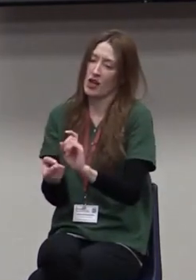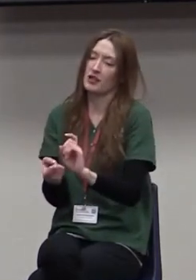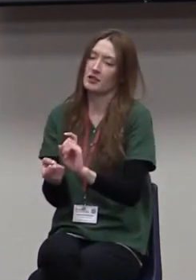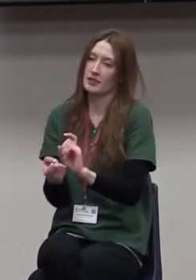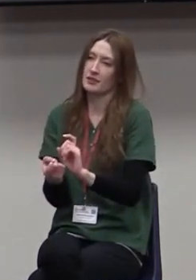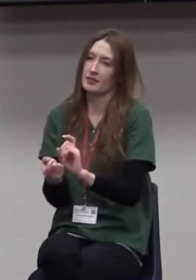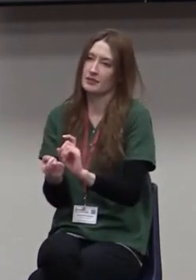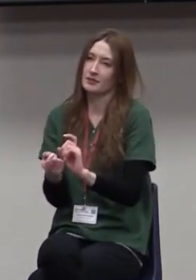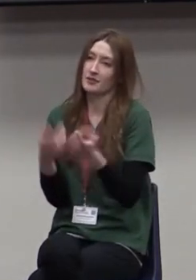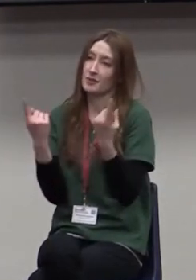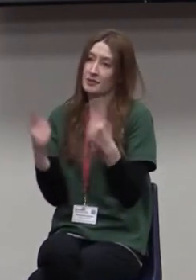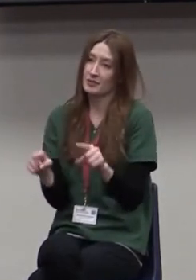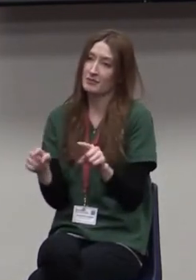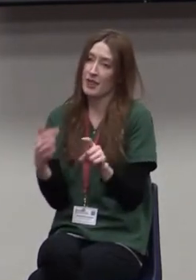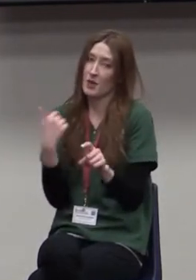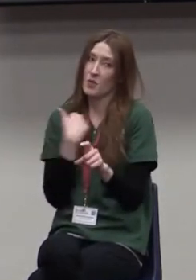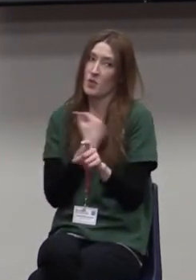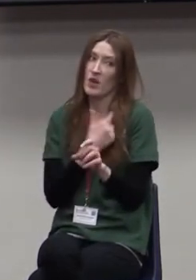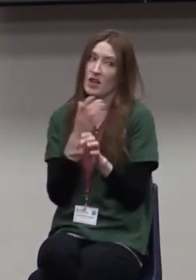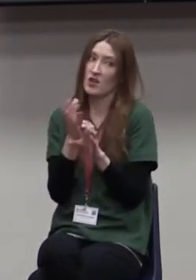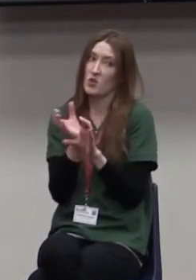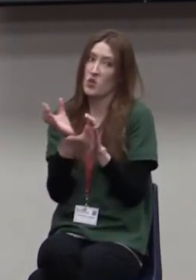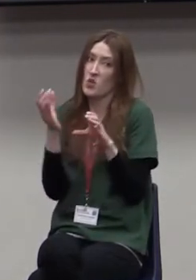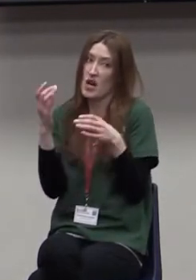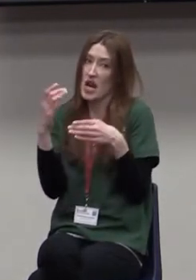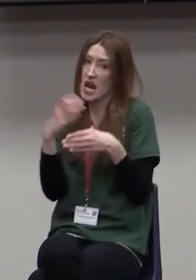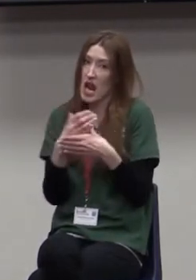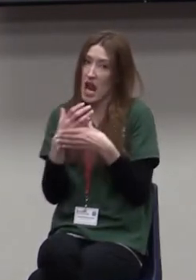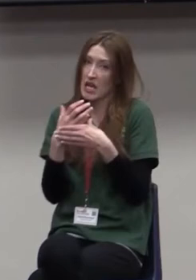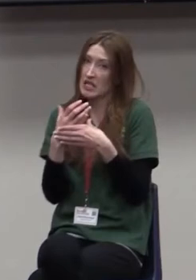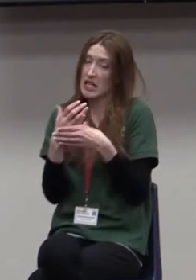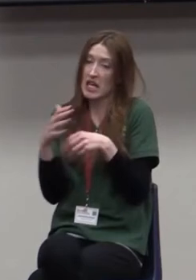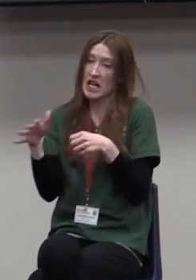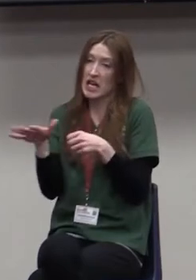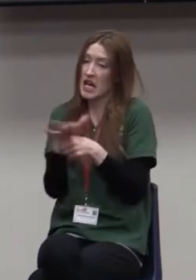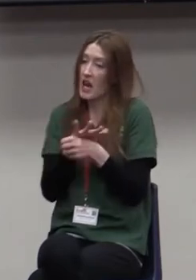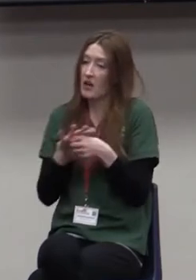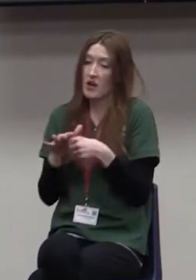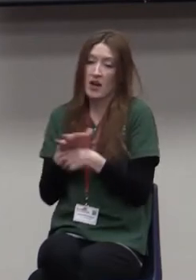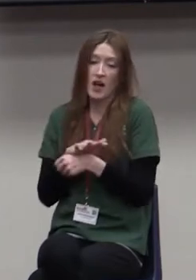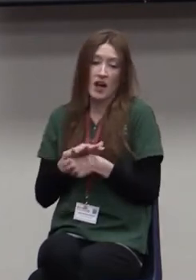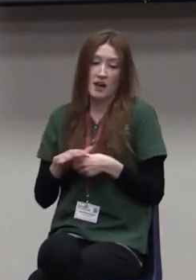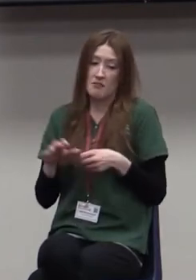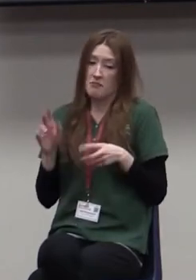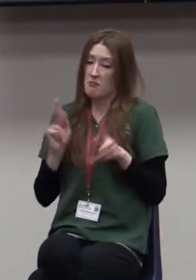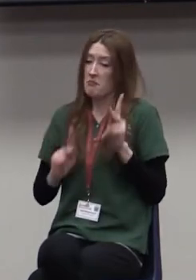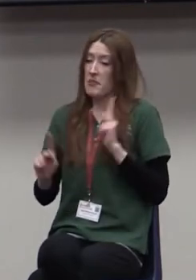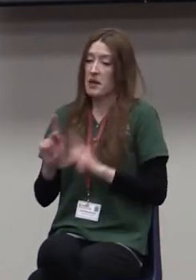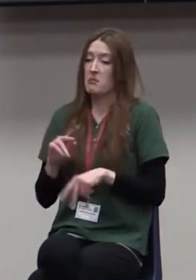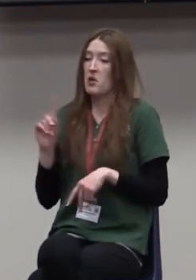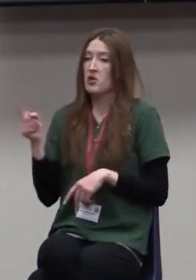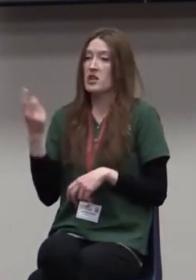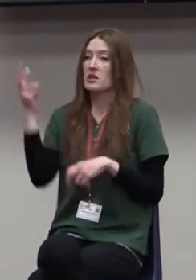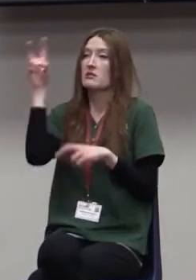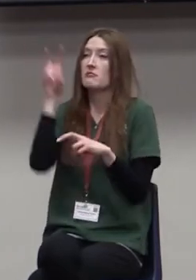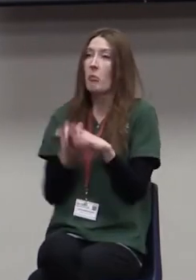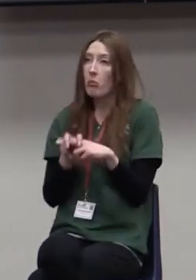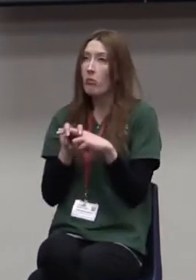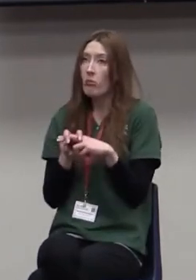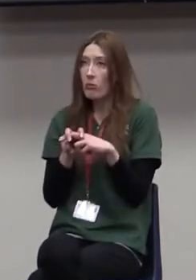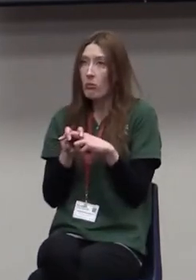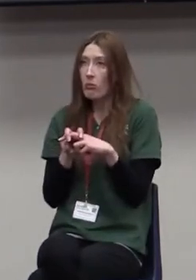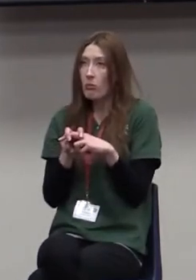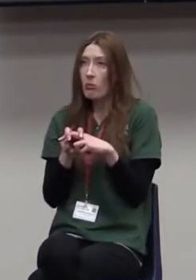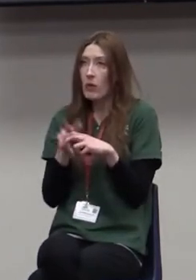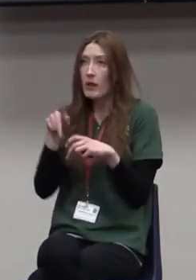Because what happens is, is we create an atmosphere in which we have a bunch of people who do nothing but sit in the pew and wait for the next event to come